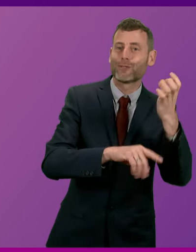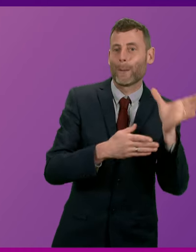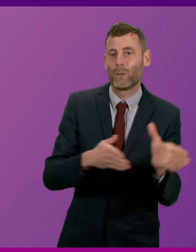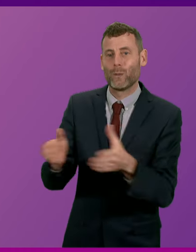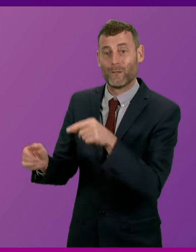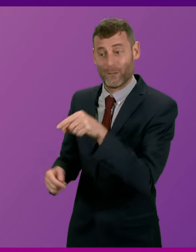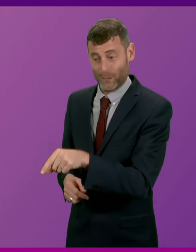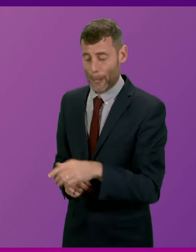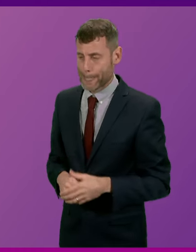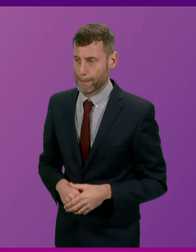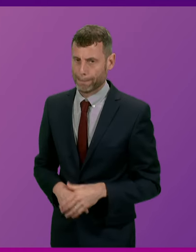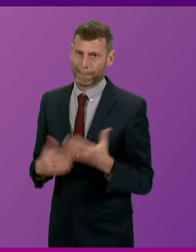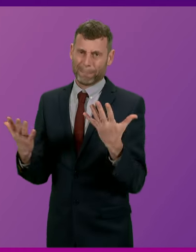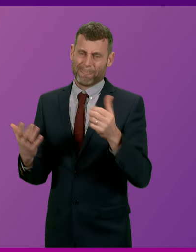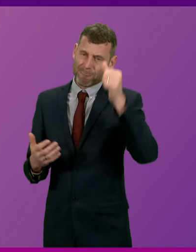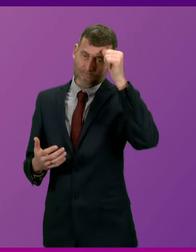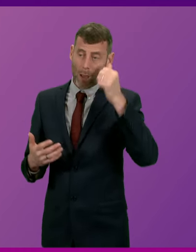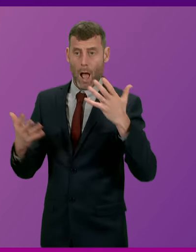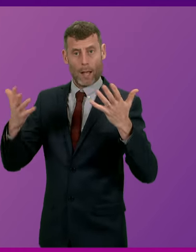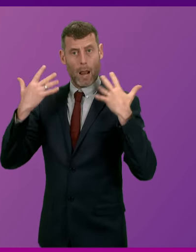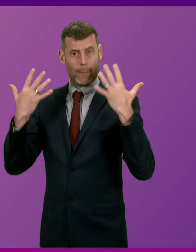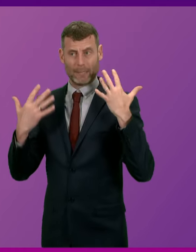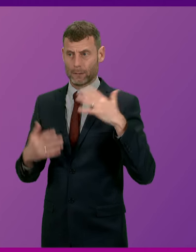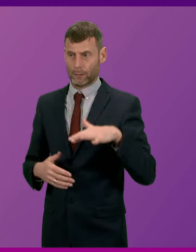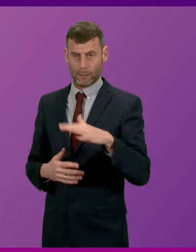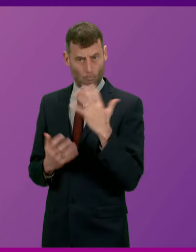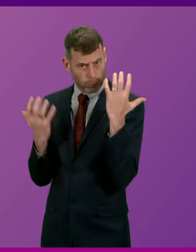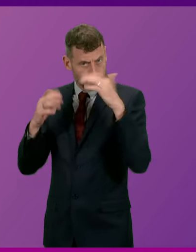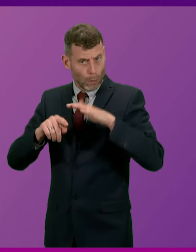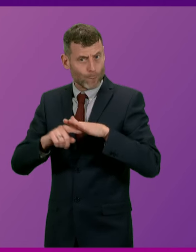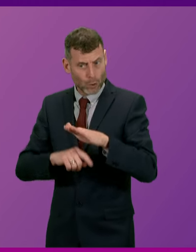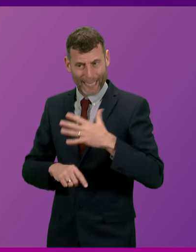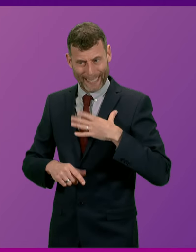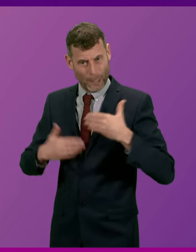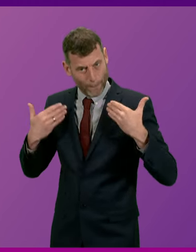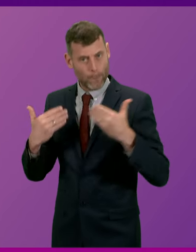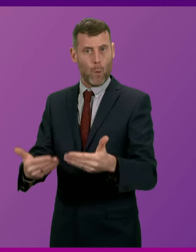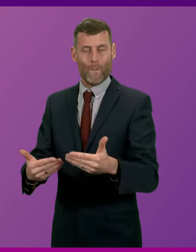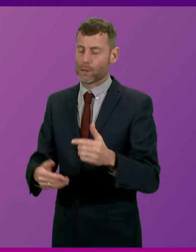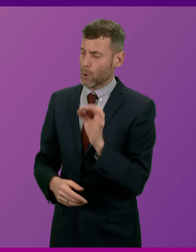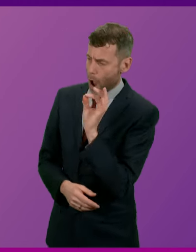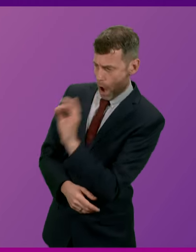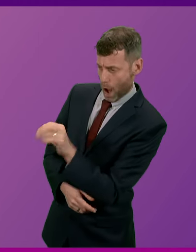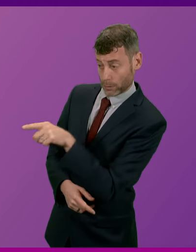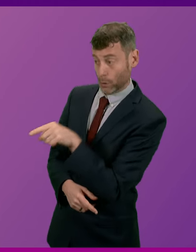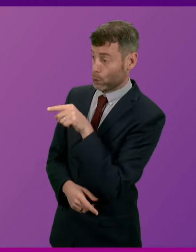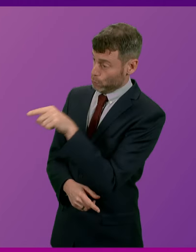In these uncertain times when climate action is needed more than ever, will the First Minister confirm that his government is committed to